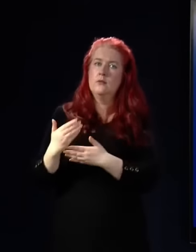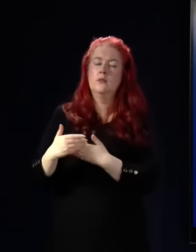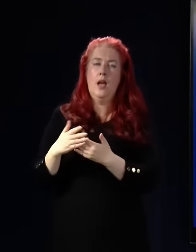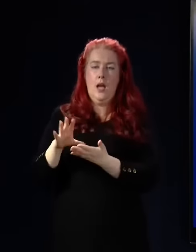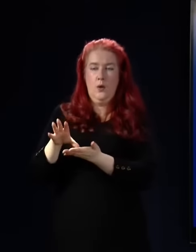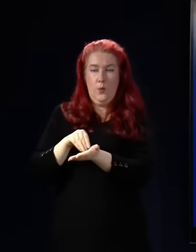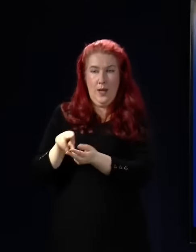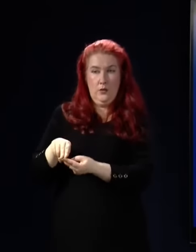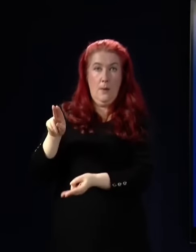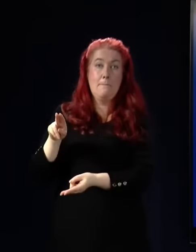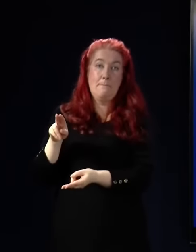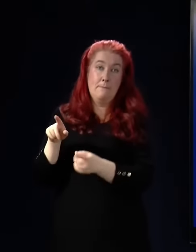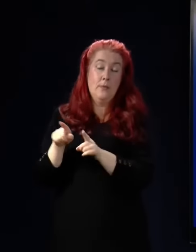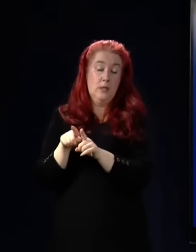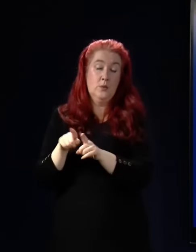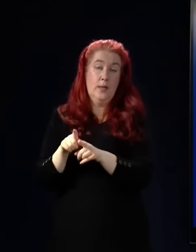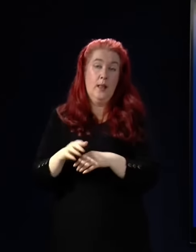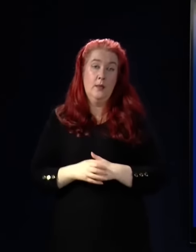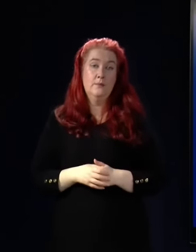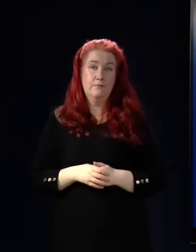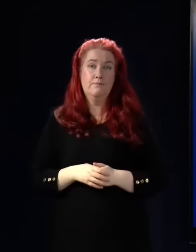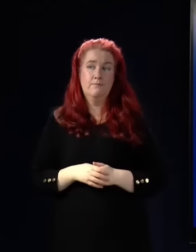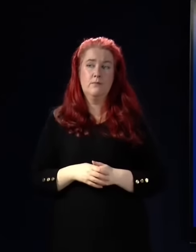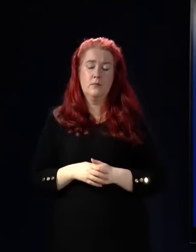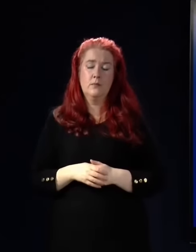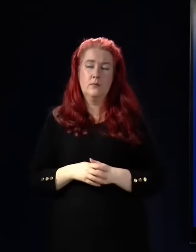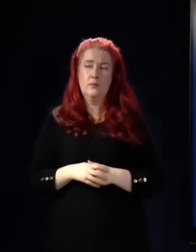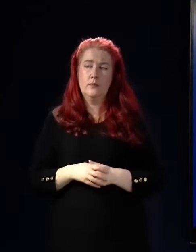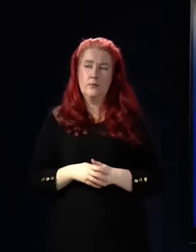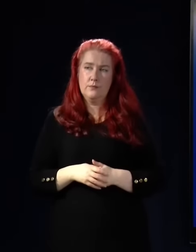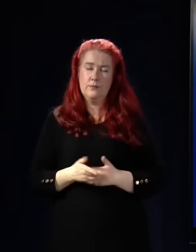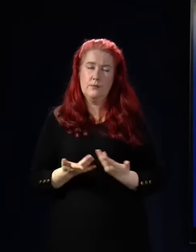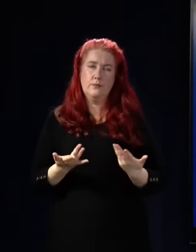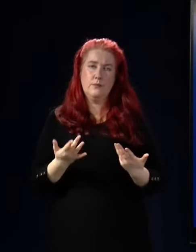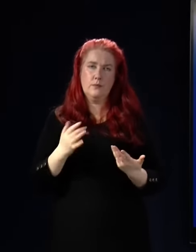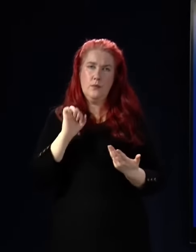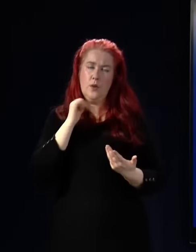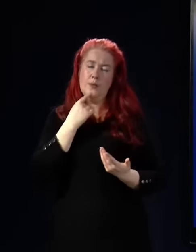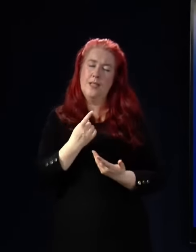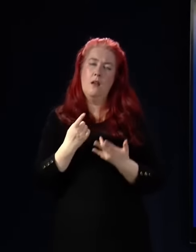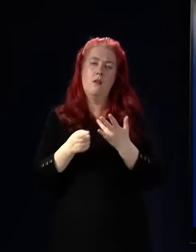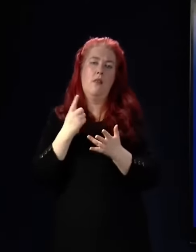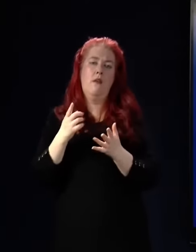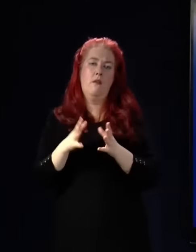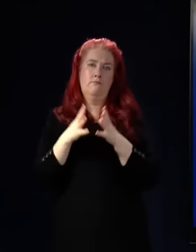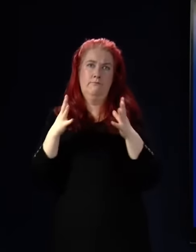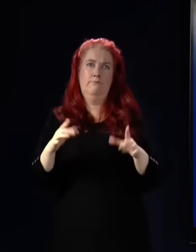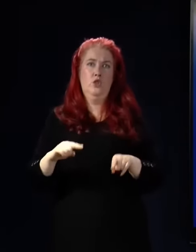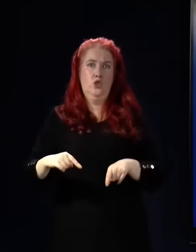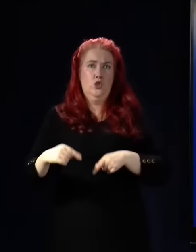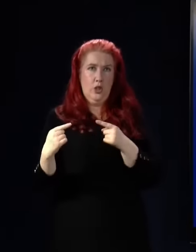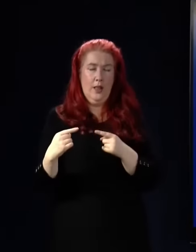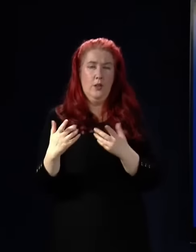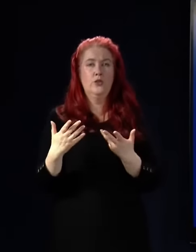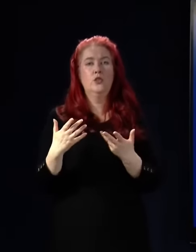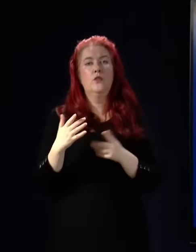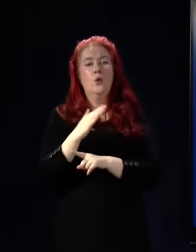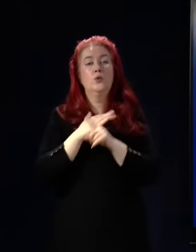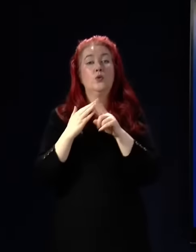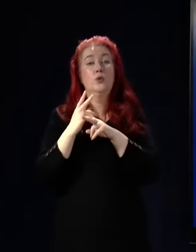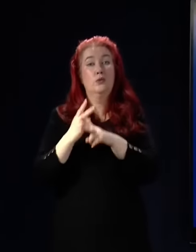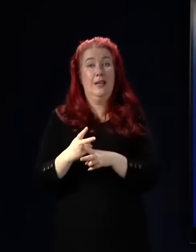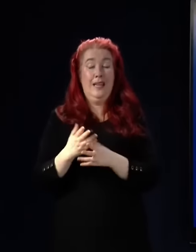a wage uplift, as I've already outlined. I would say that one of the other big challenges, significant challenges that social care